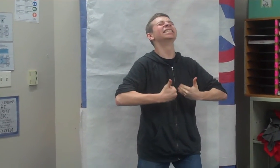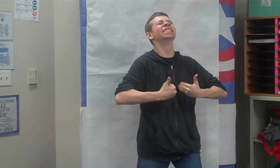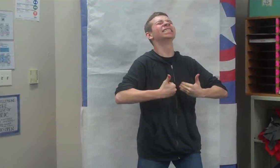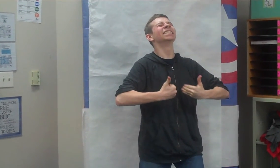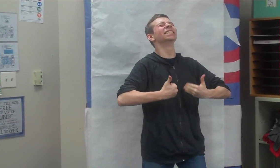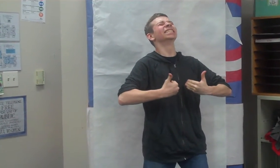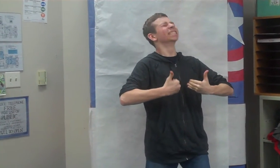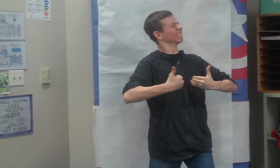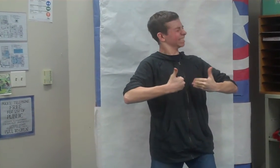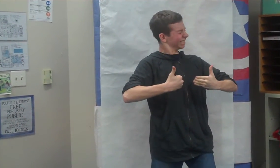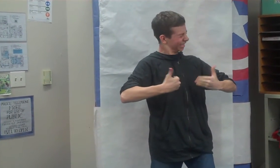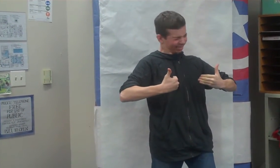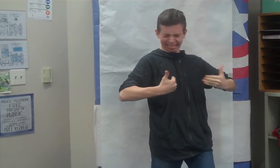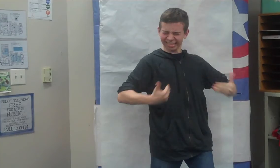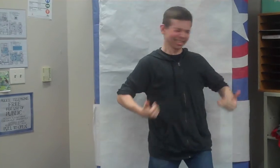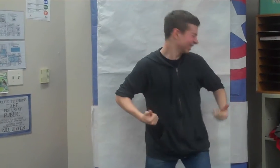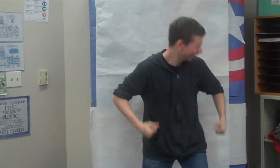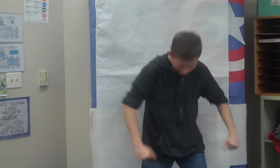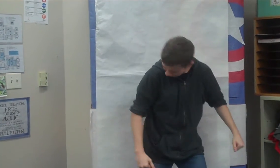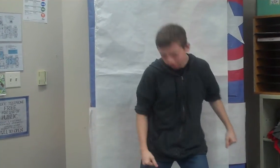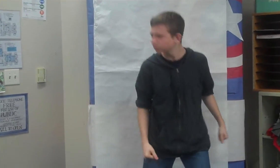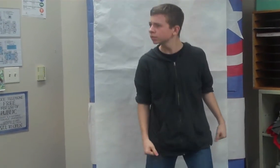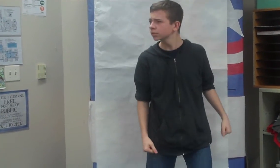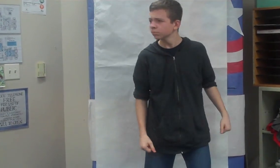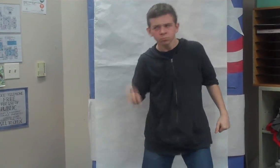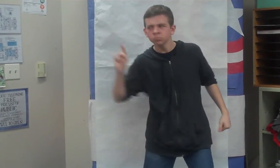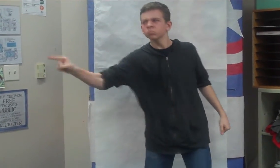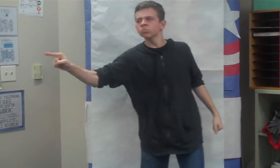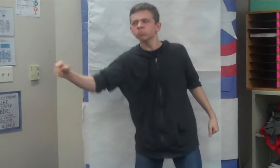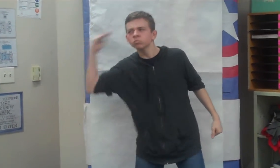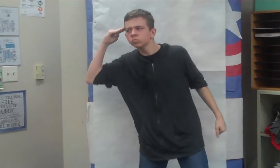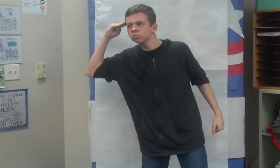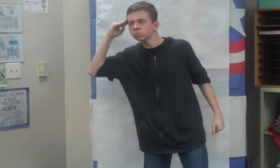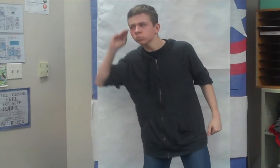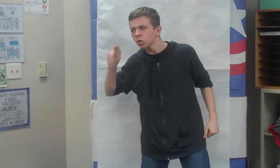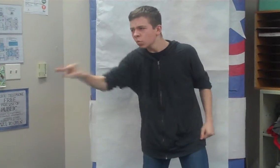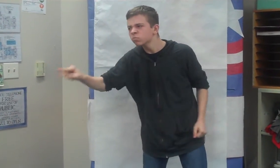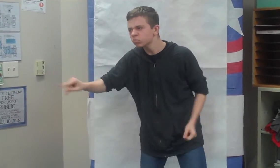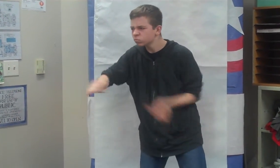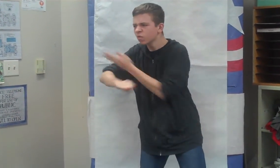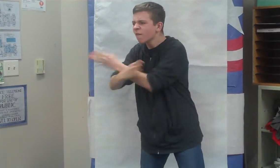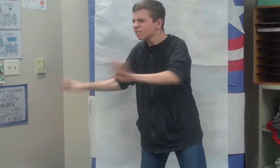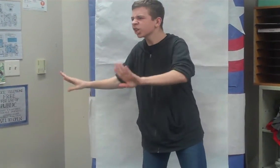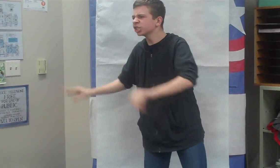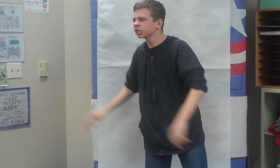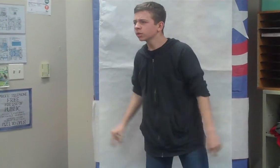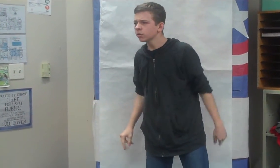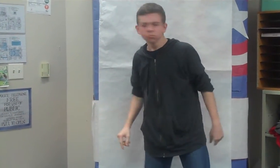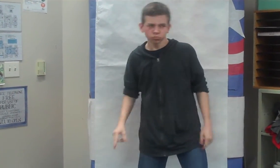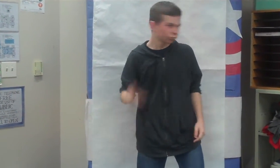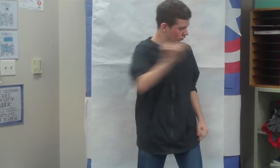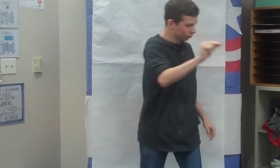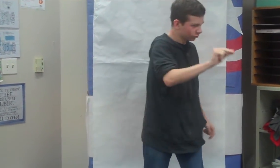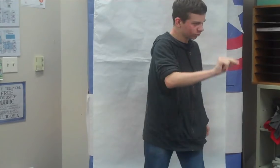But you see it's over now It's time to die No,